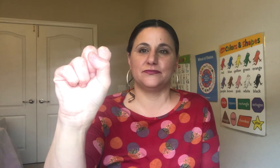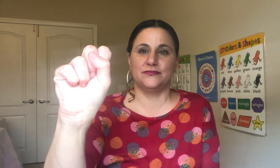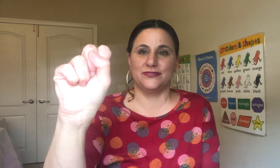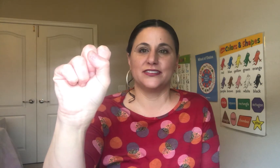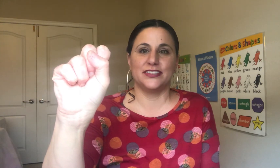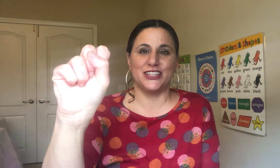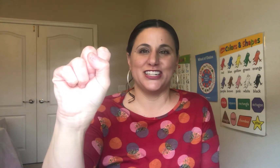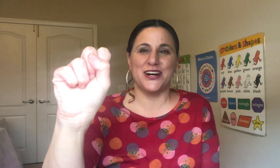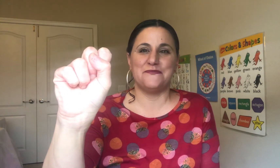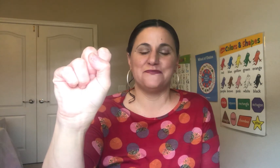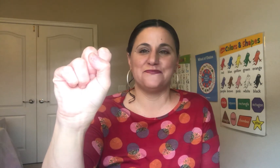Good job.